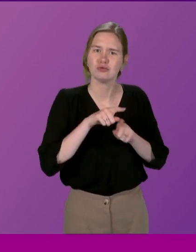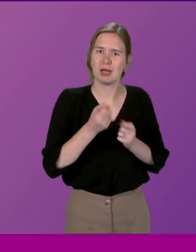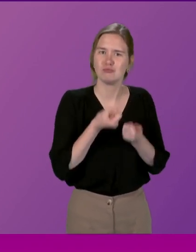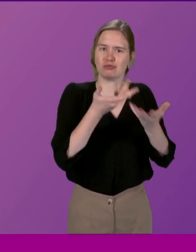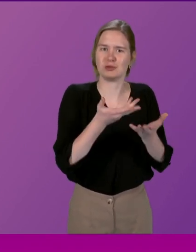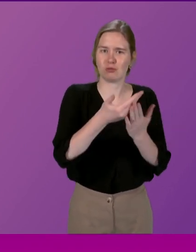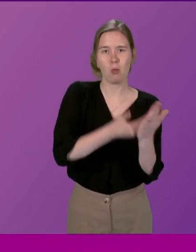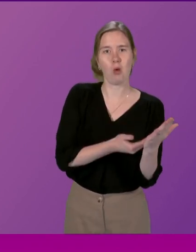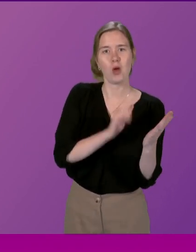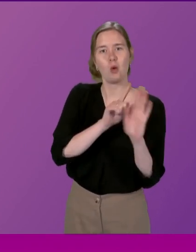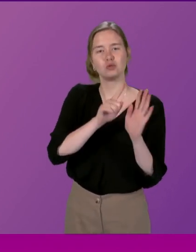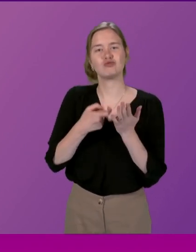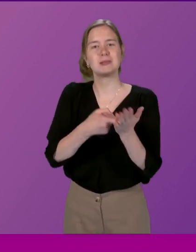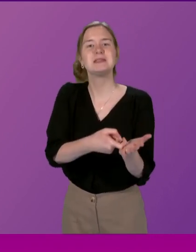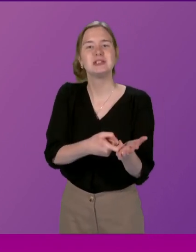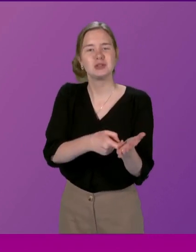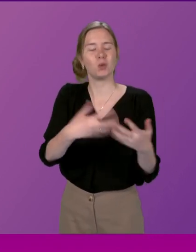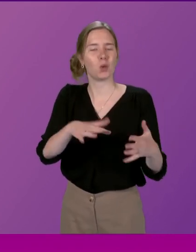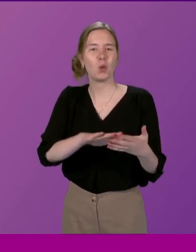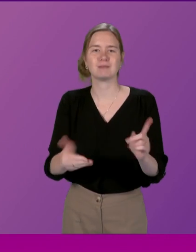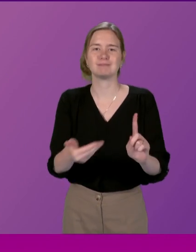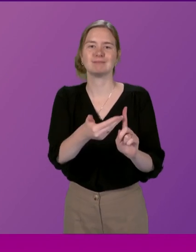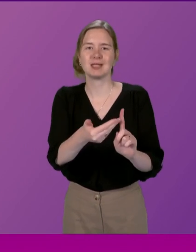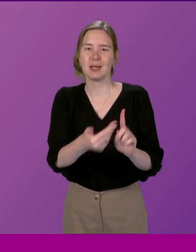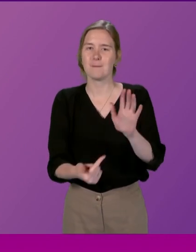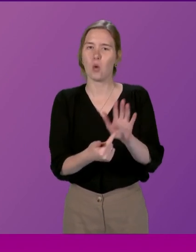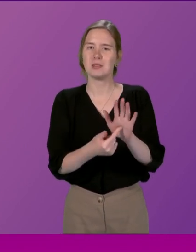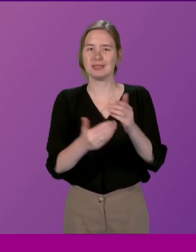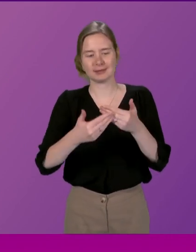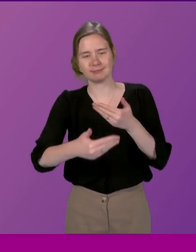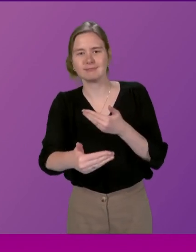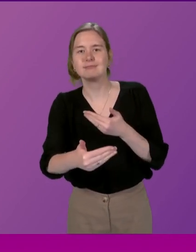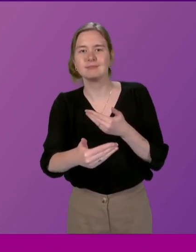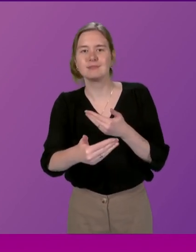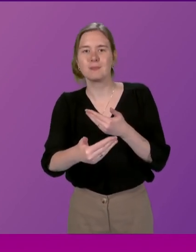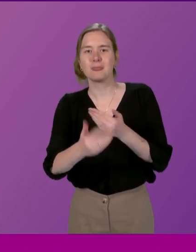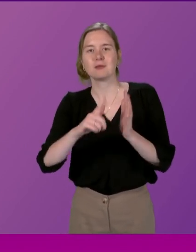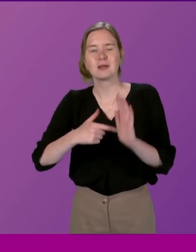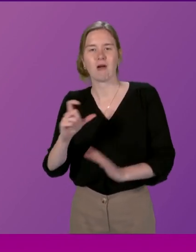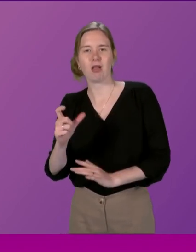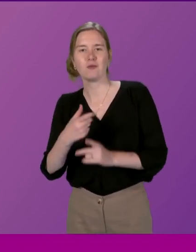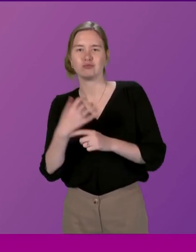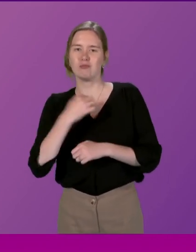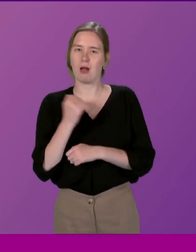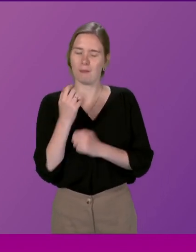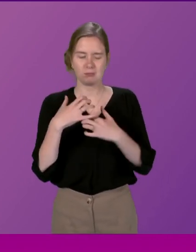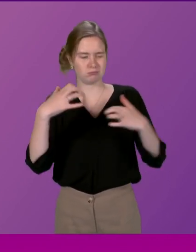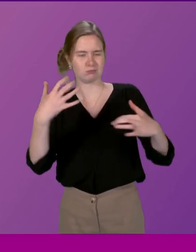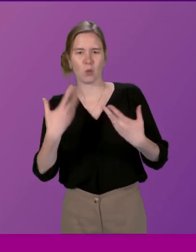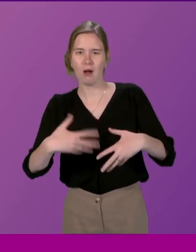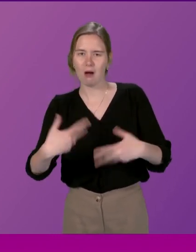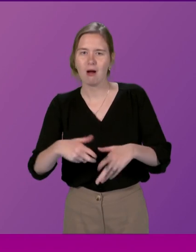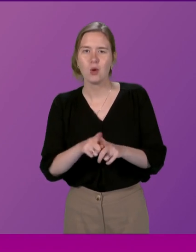this report and its recommendations. It marks an important milestone, as said by Jackson Carlow for the Scottish Parliament. And it looks at how it